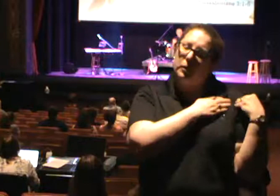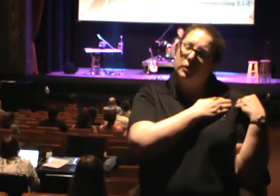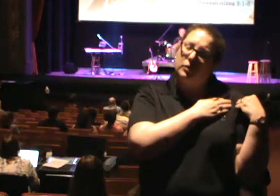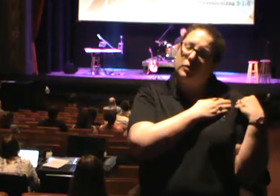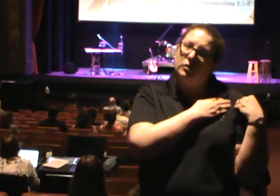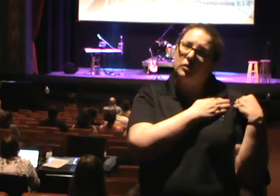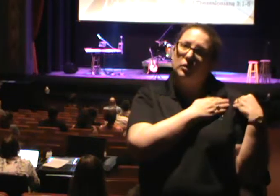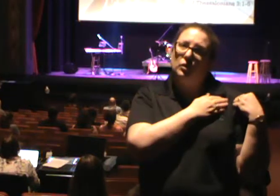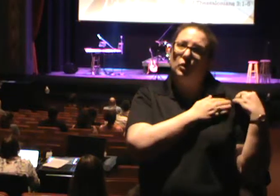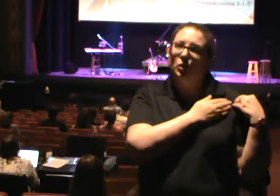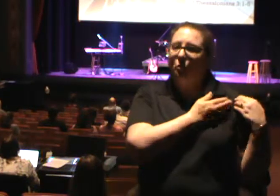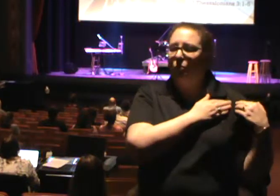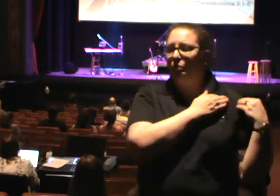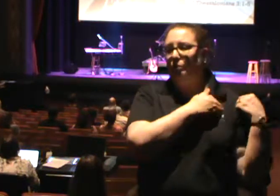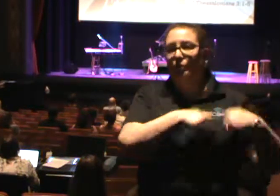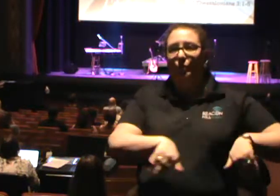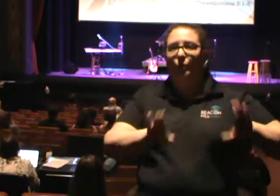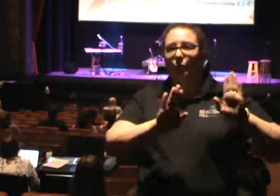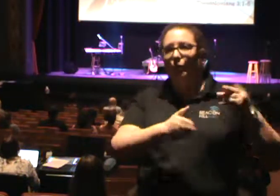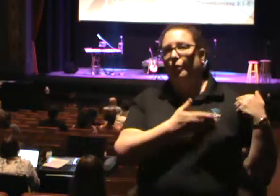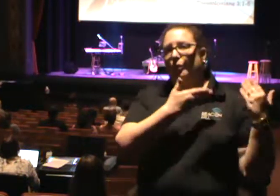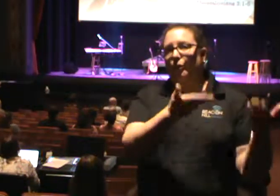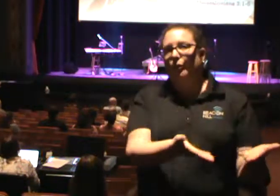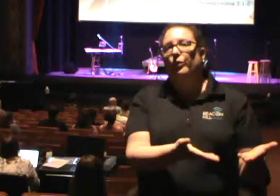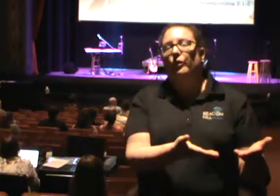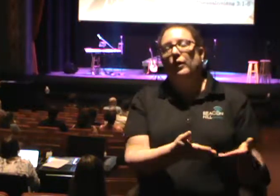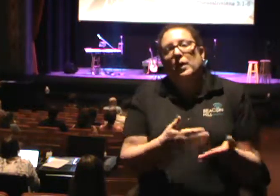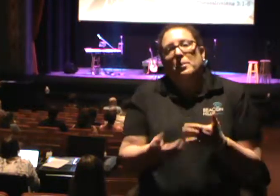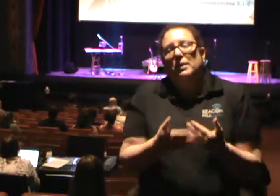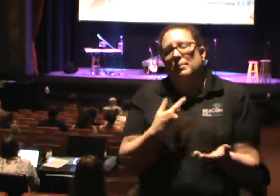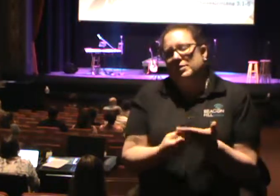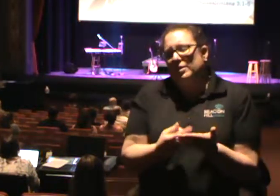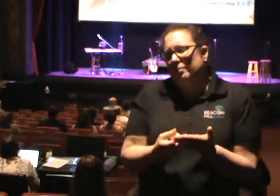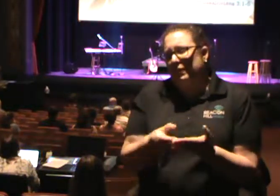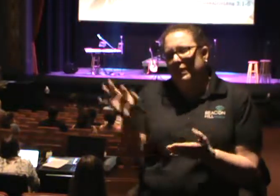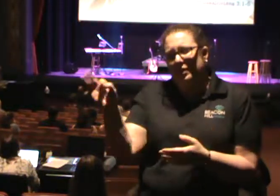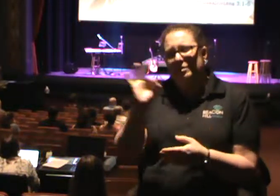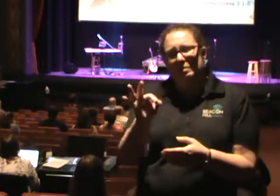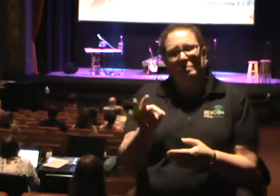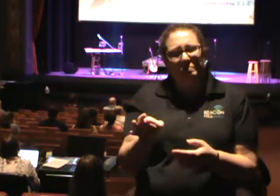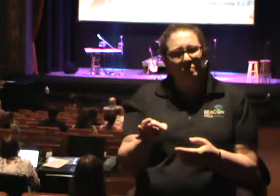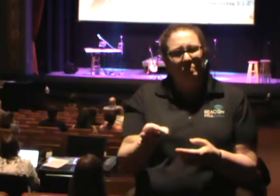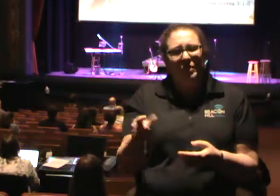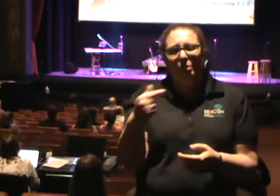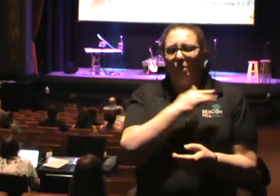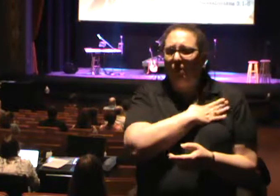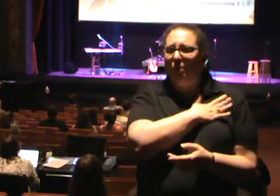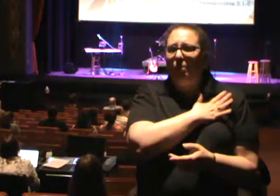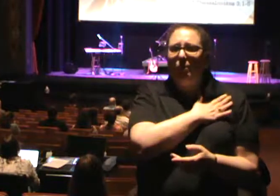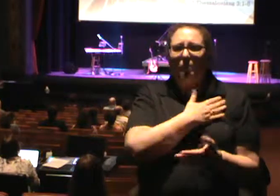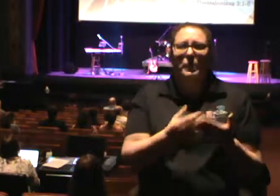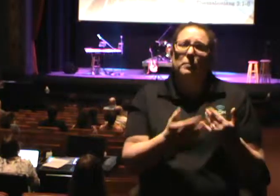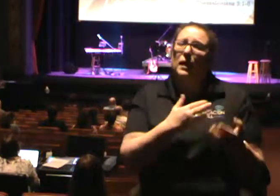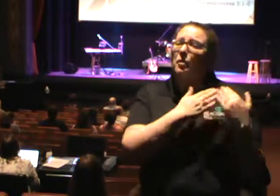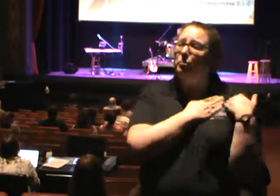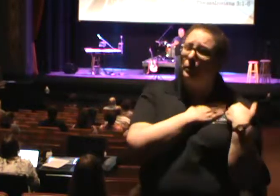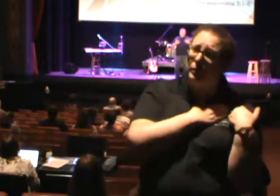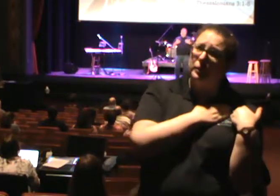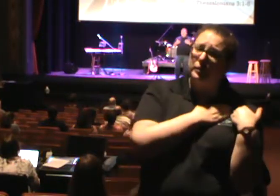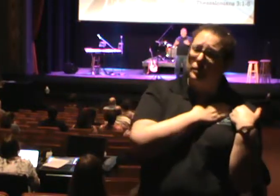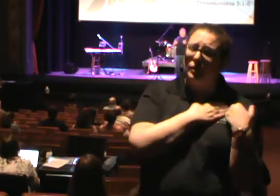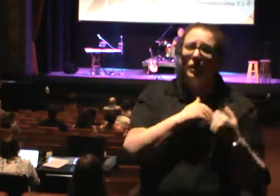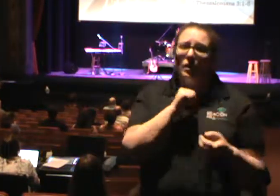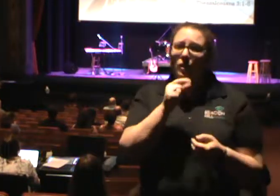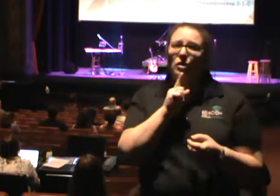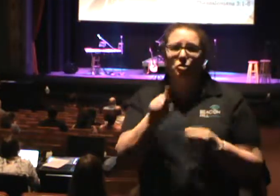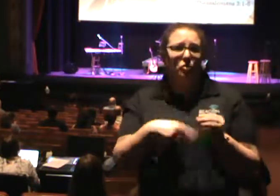Whatever you've got going on in your life. Maybe something in the message pierces your heart here that you're about to hear. Maybe you've got some burdens. I don't know about y'all, but